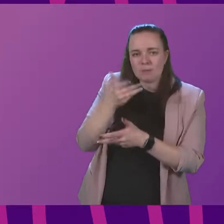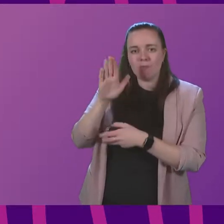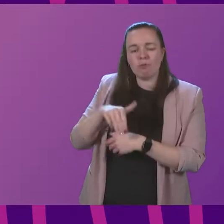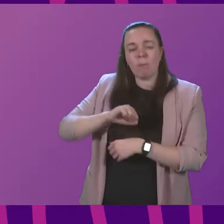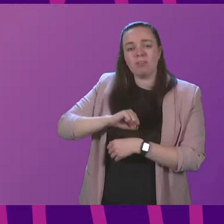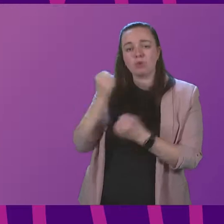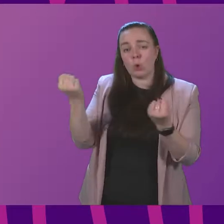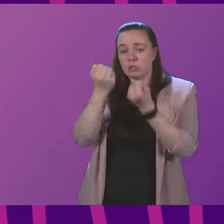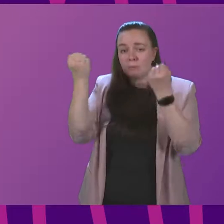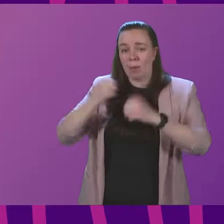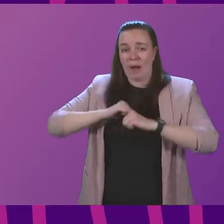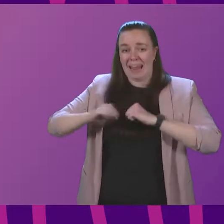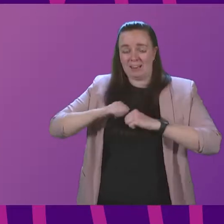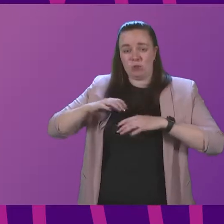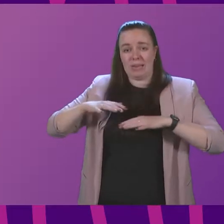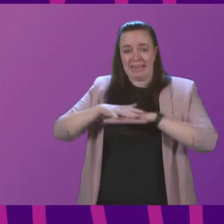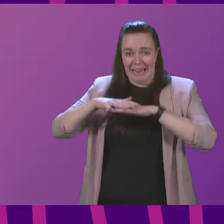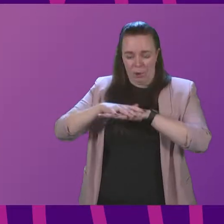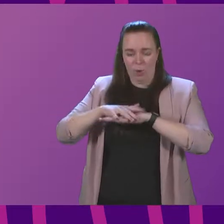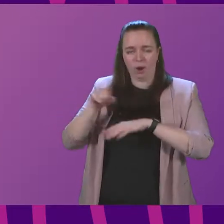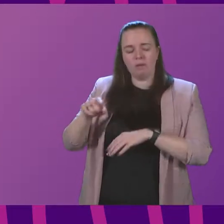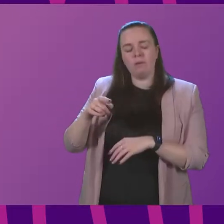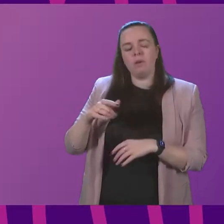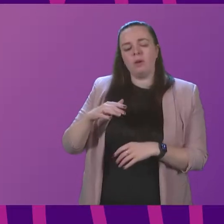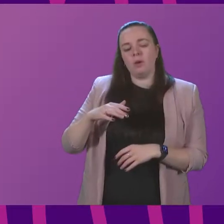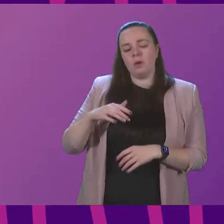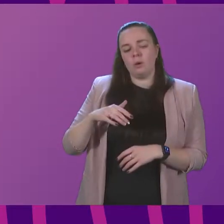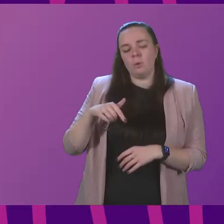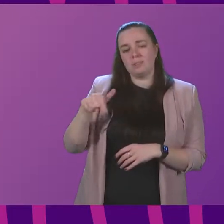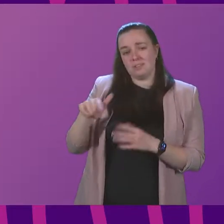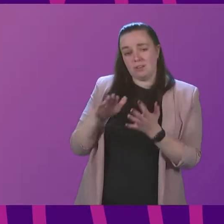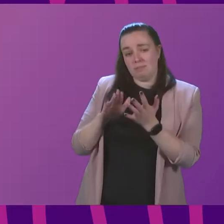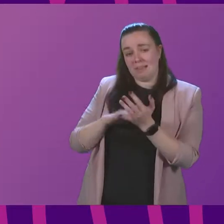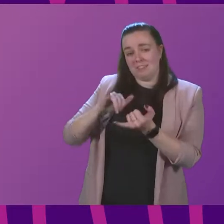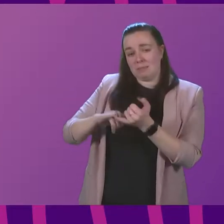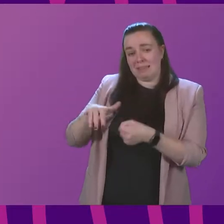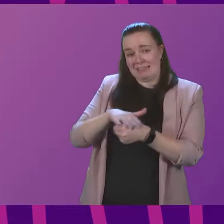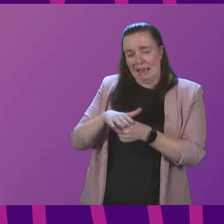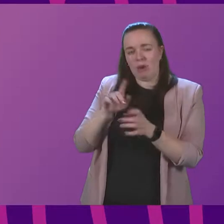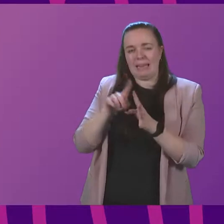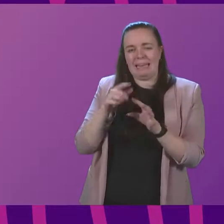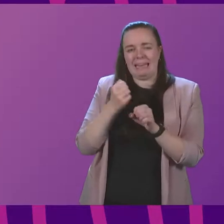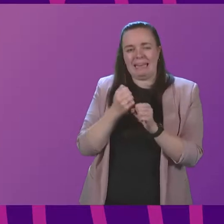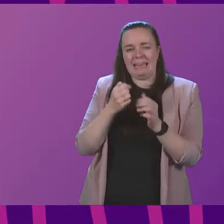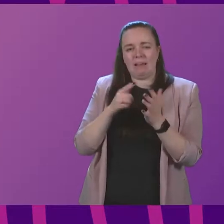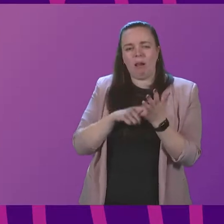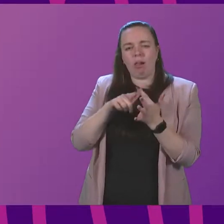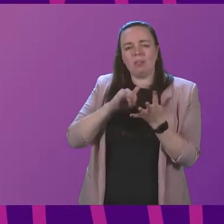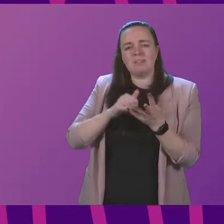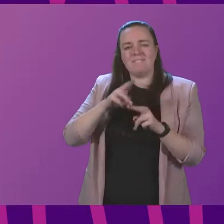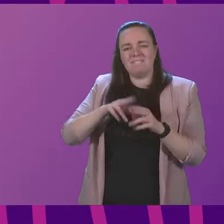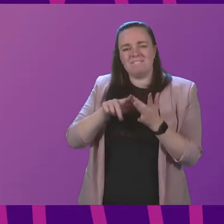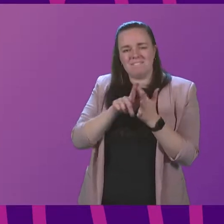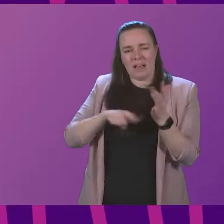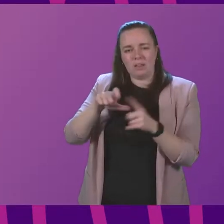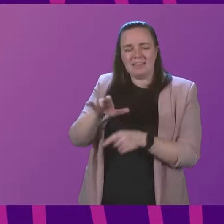the Scottish Power Energy Network was down in Mr Smith's area in the Eaglesfield area and was citing to me